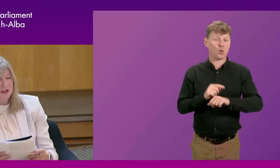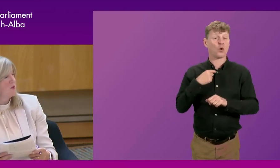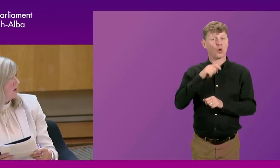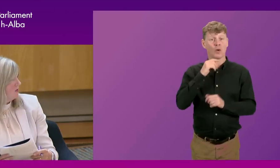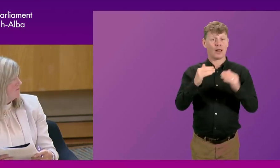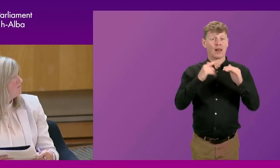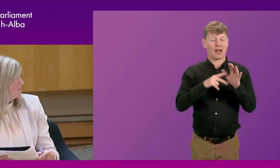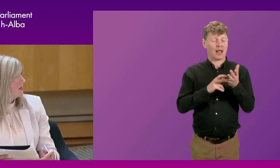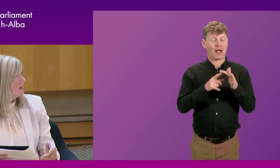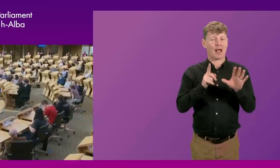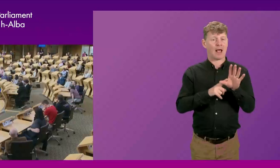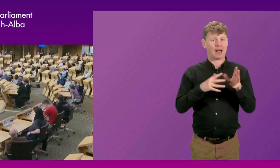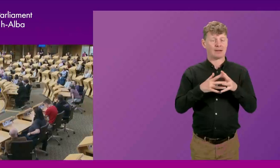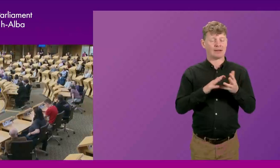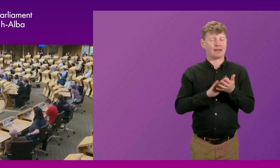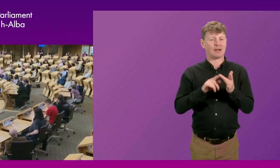Andy Whiteman.